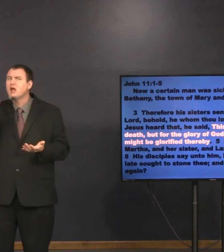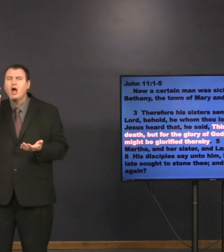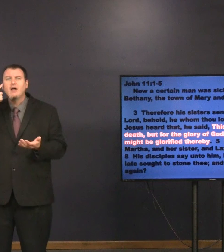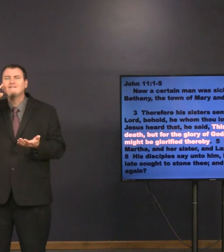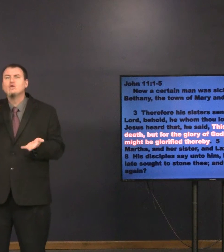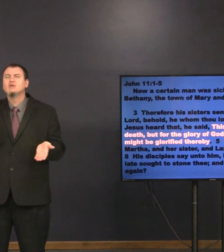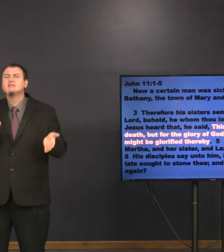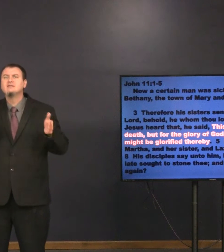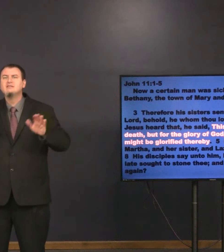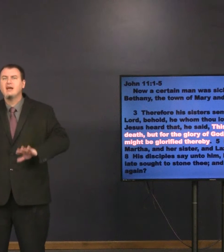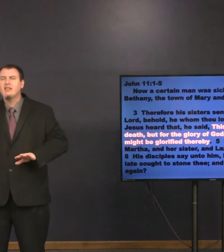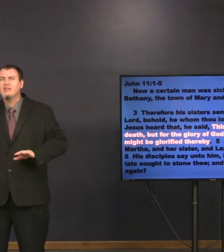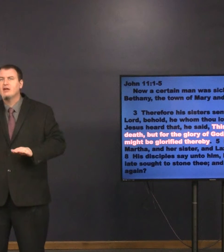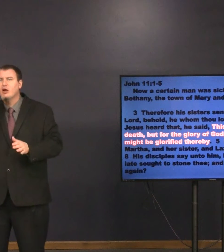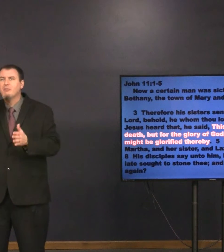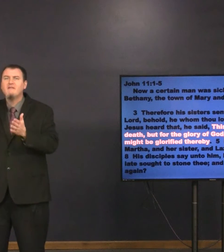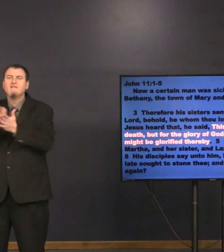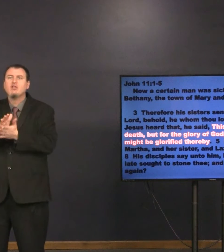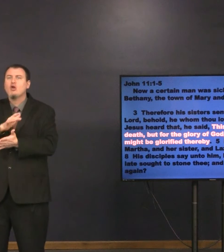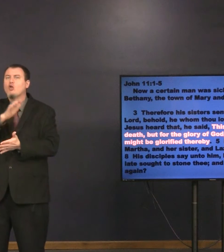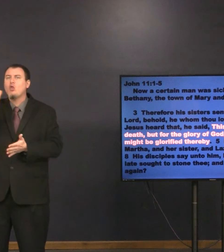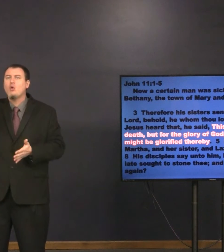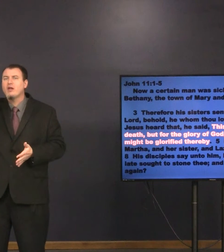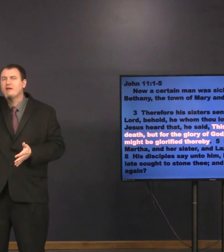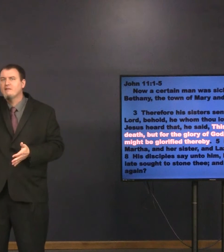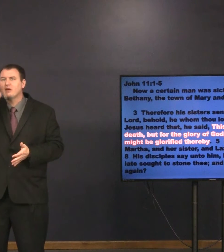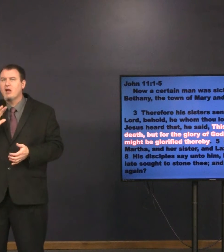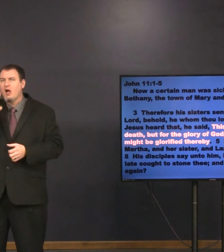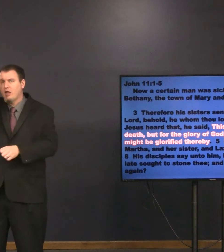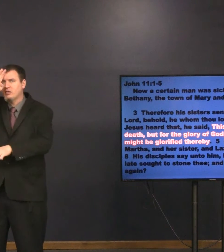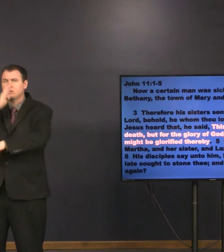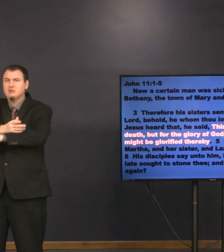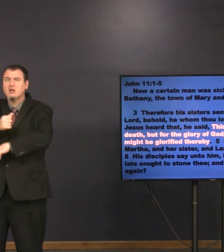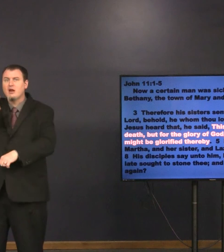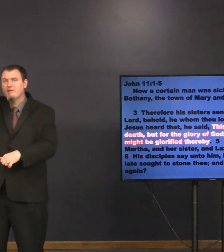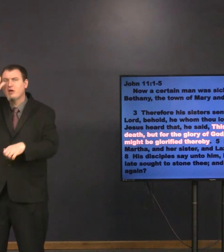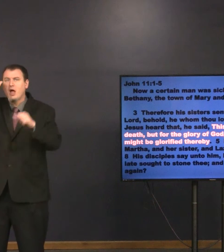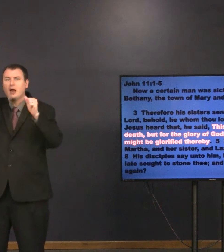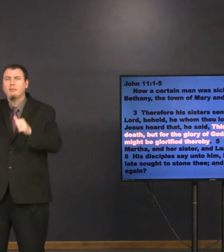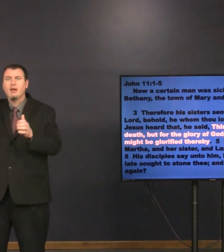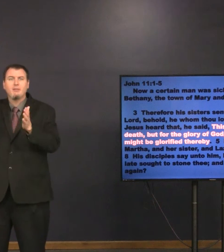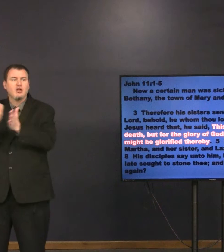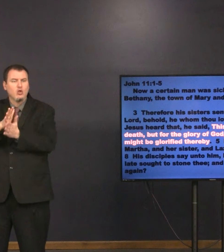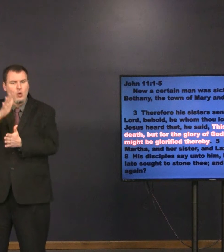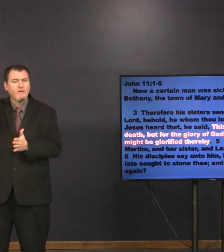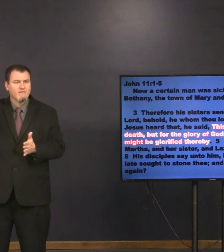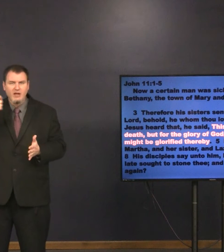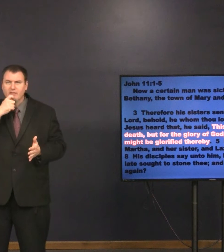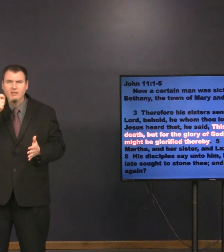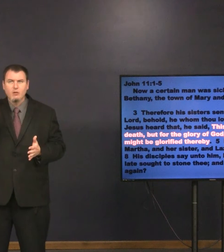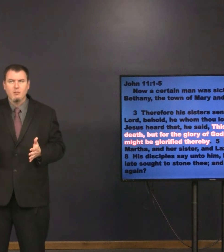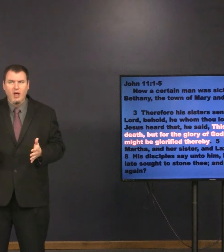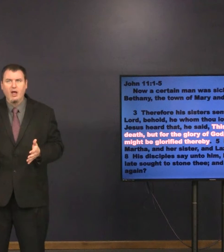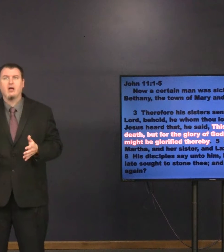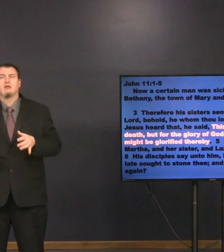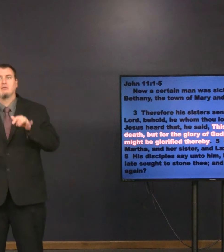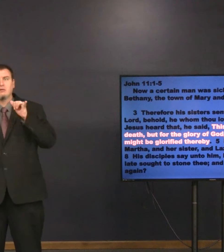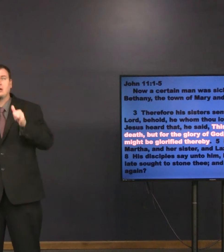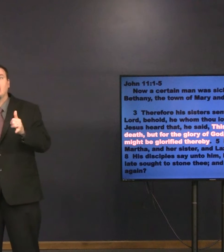this sickness is not unto death, but for the glory of God, that the Son of God may be glorified